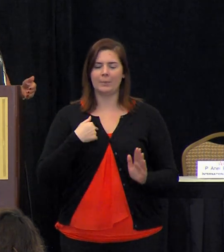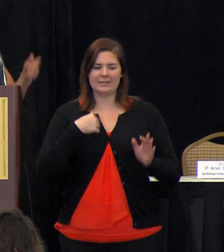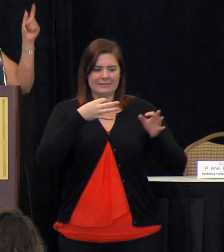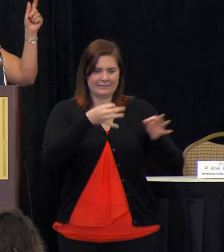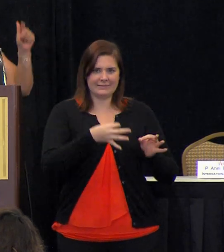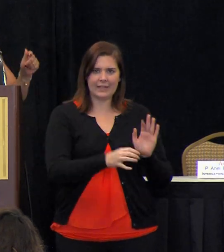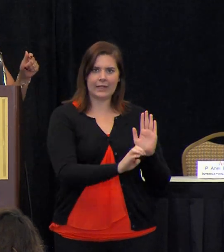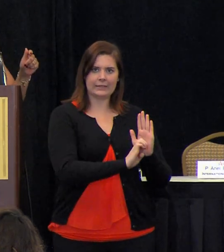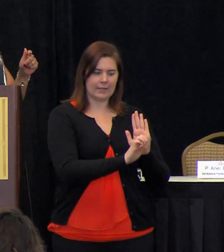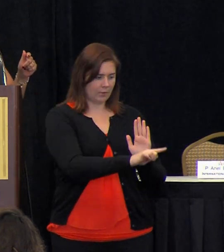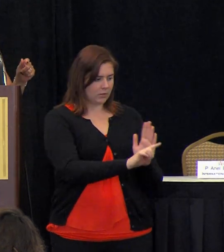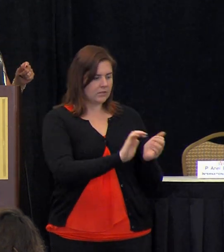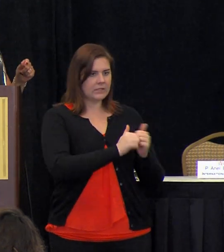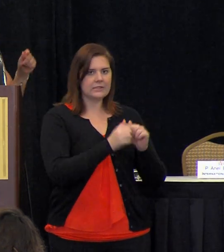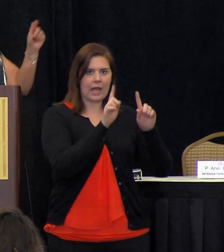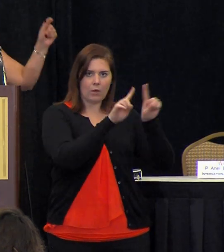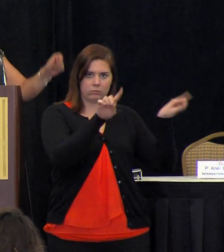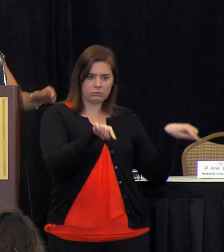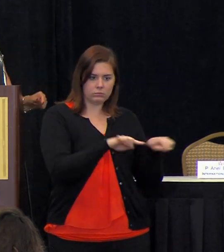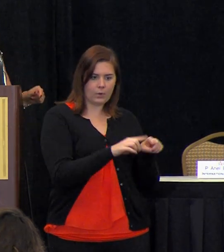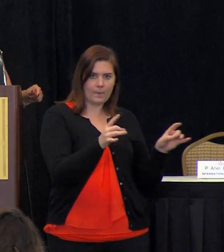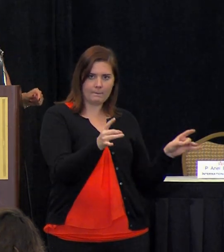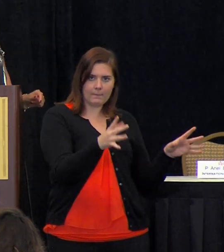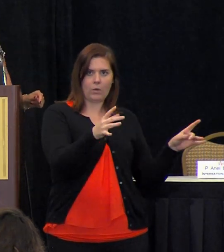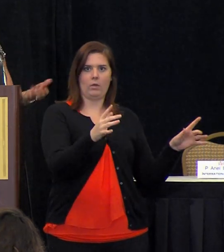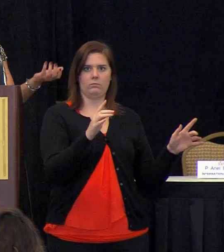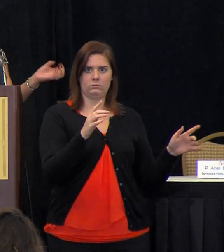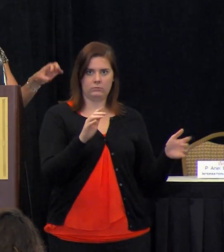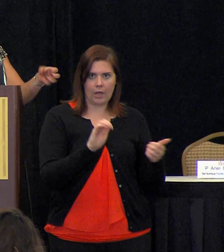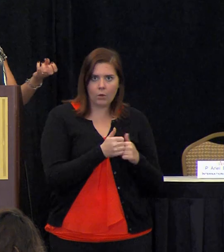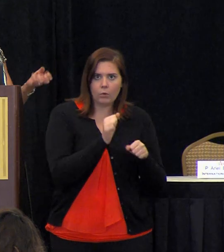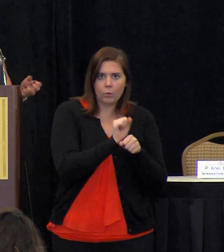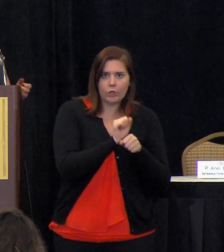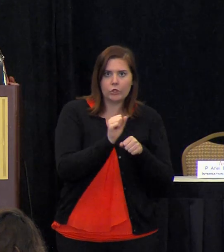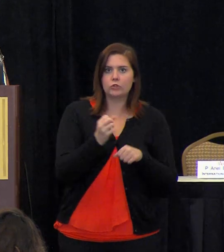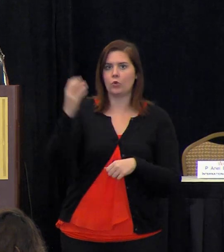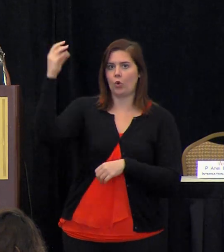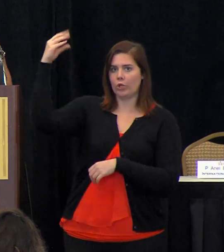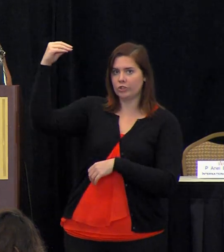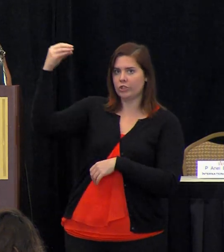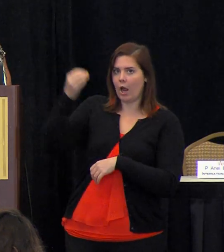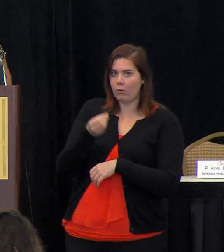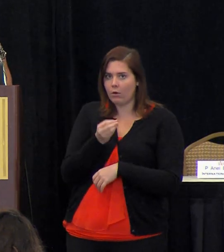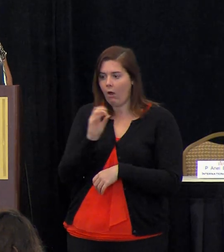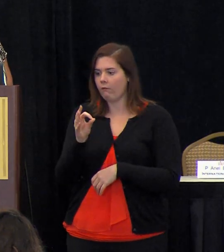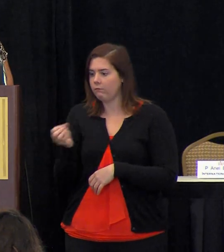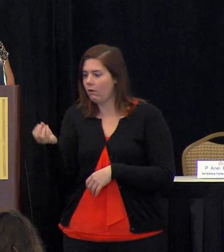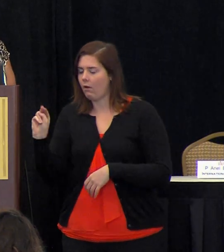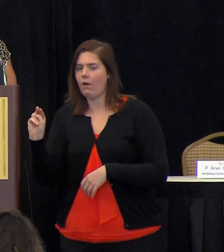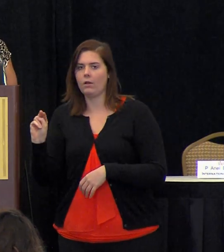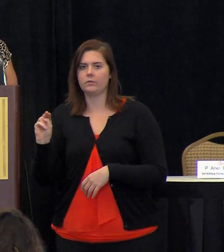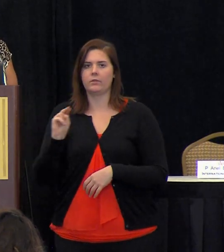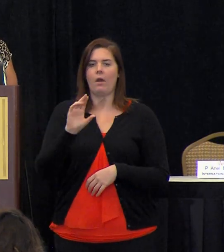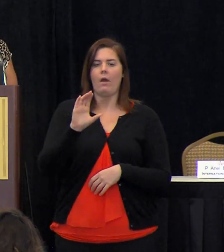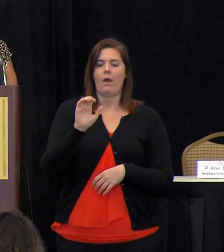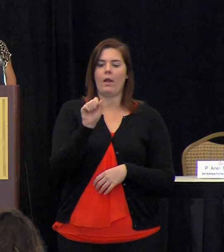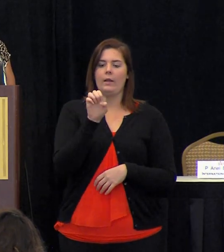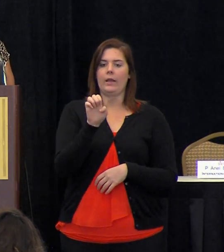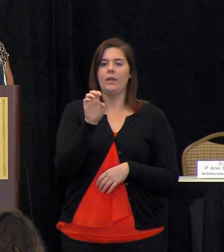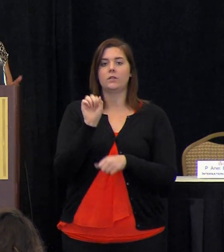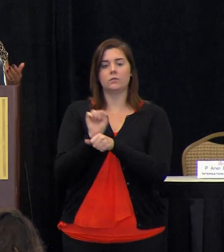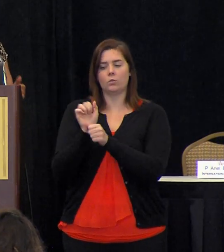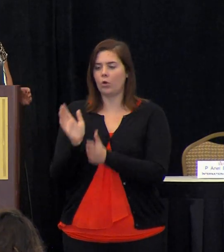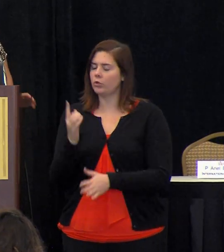the examples this is how a microwave works this is how a shower turns on and off our caseworkers are always very